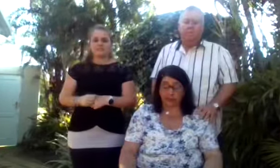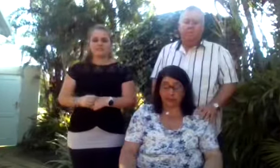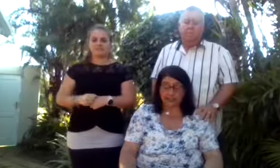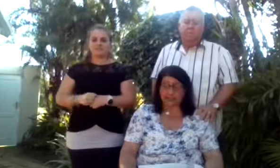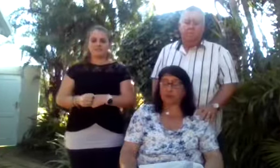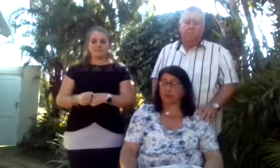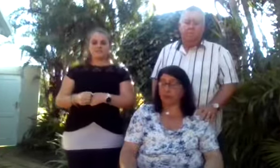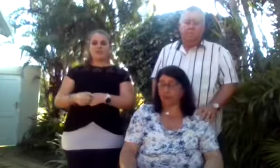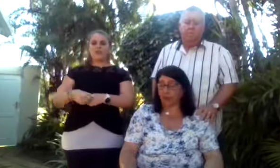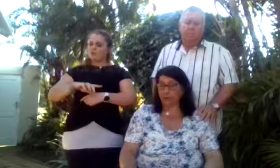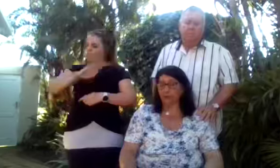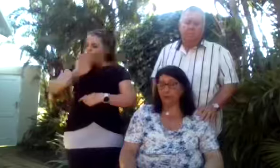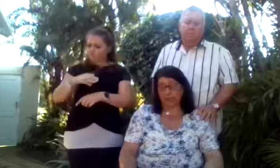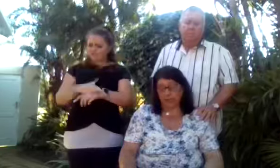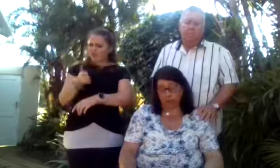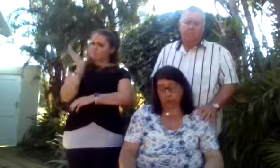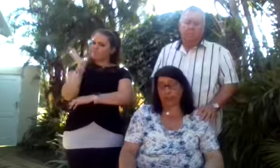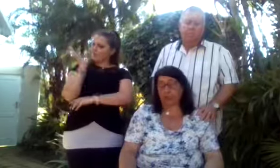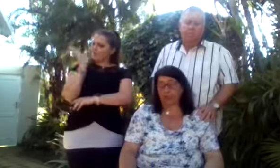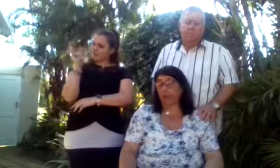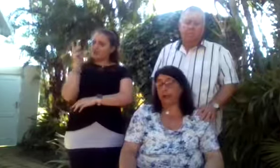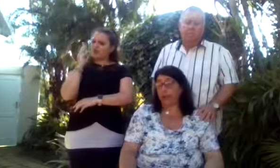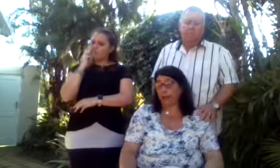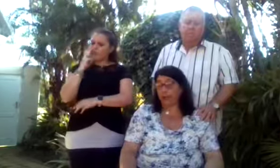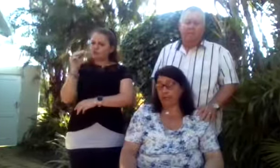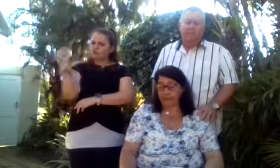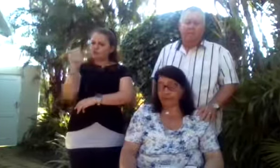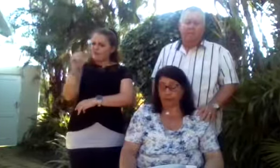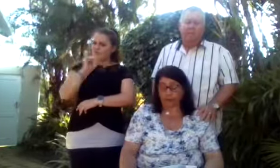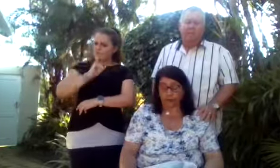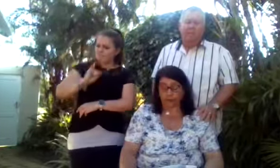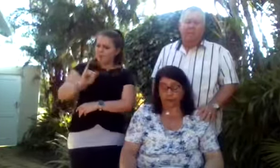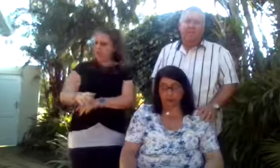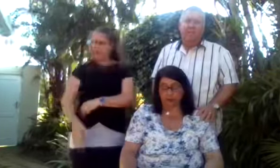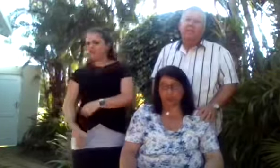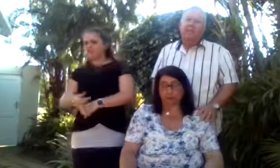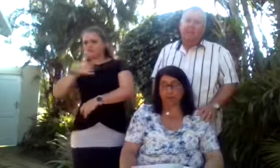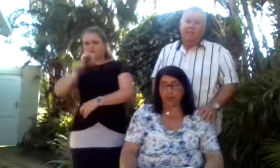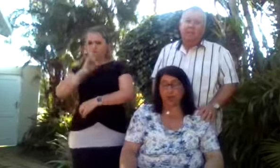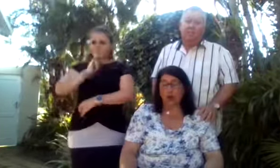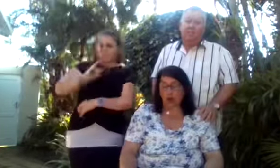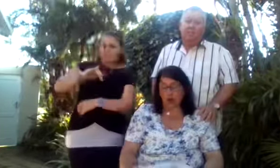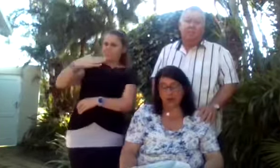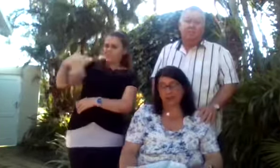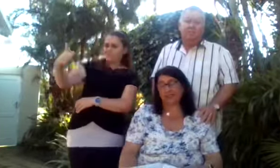on things like his driving, his drinking, and many other moral issues.